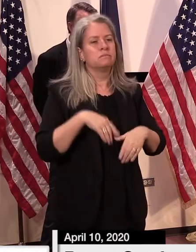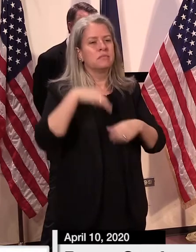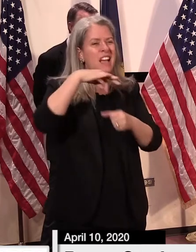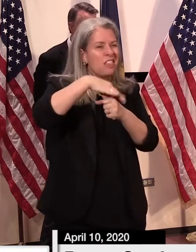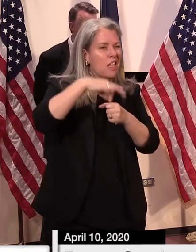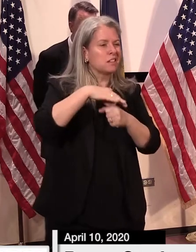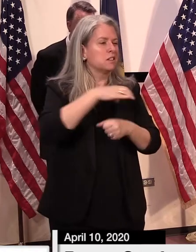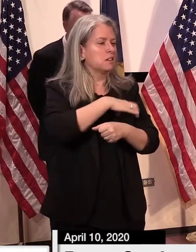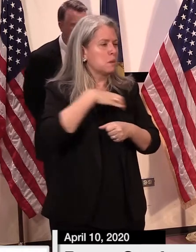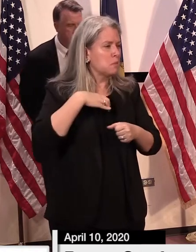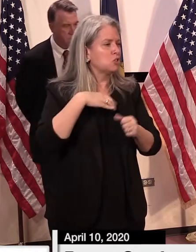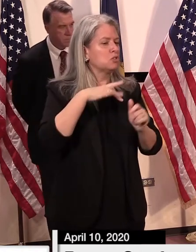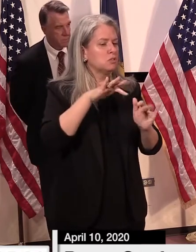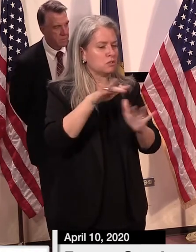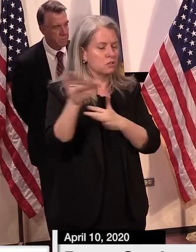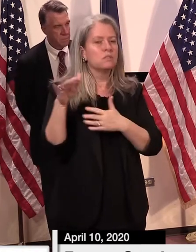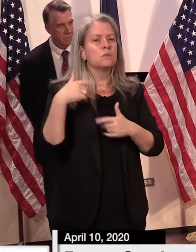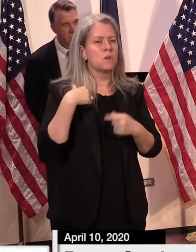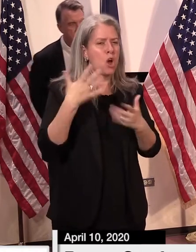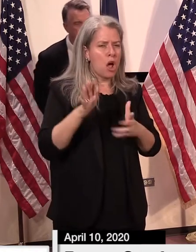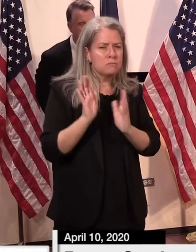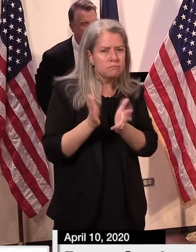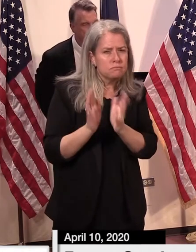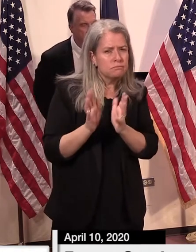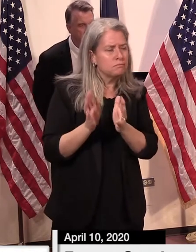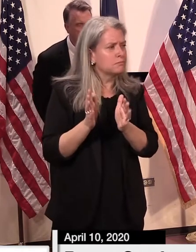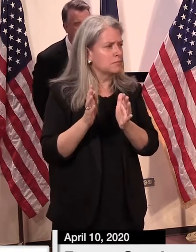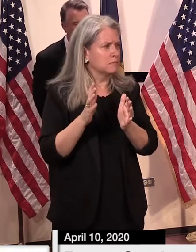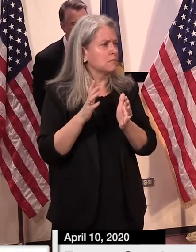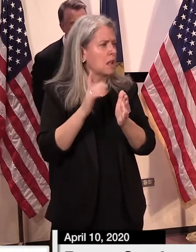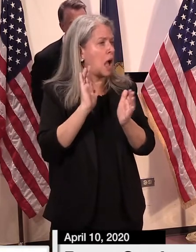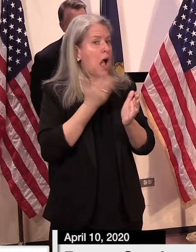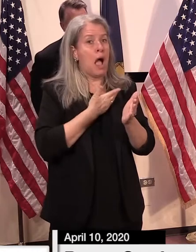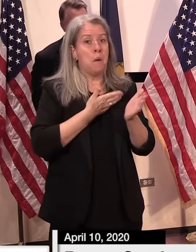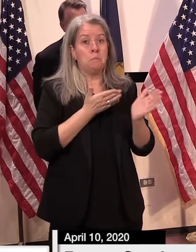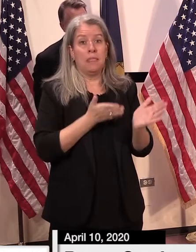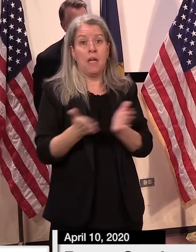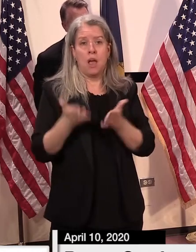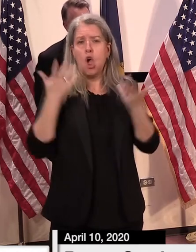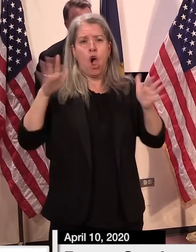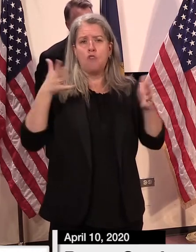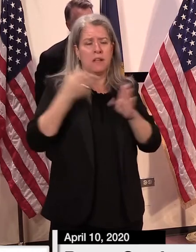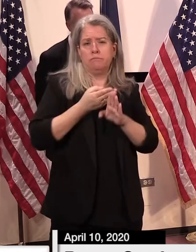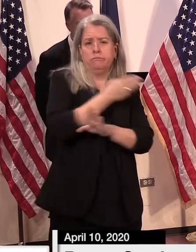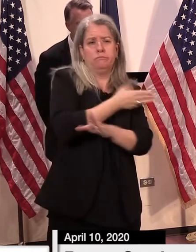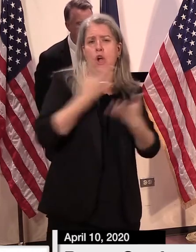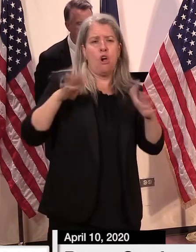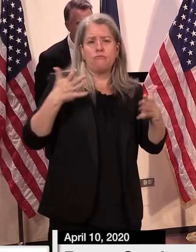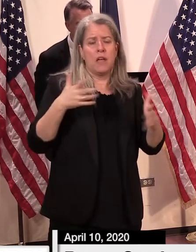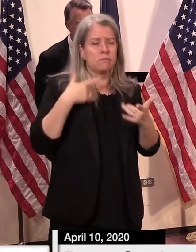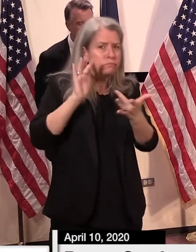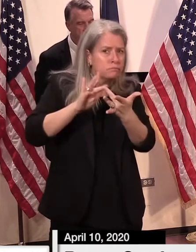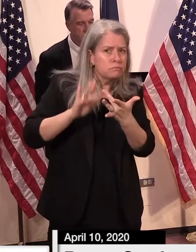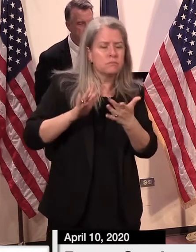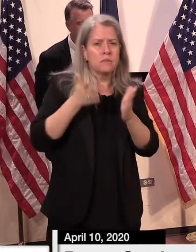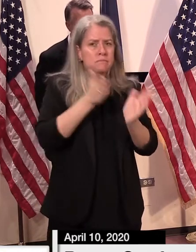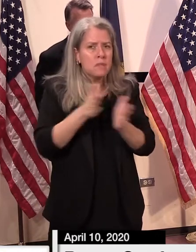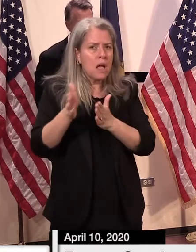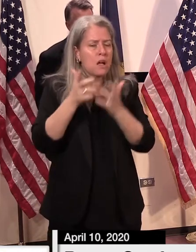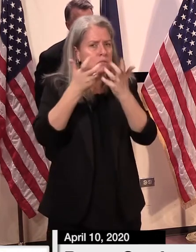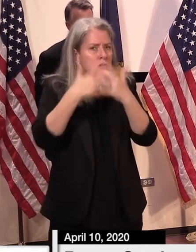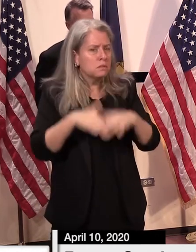elected officials up there to sort of discuss what we had planned to do. So we've done a lot of outreach both beforehand